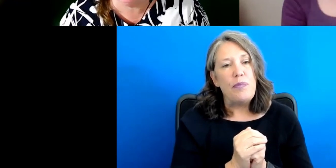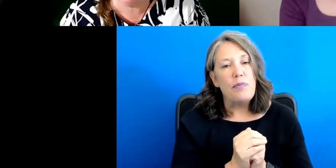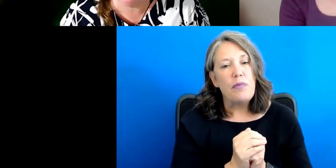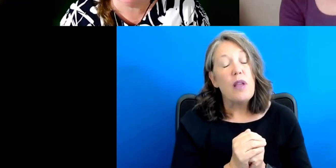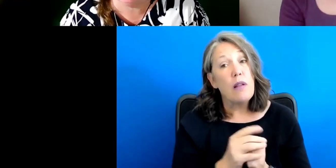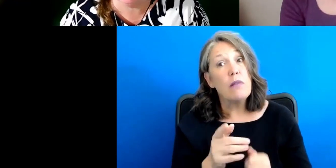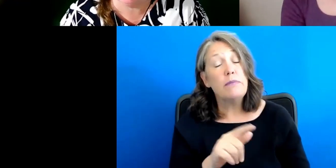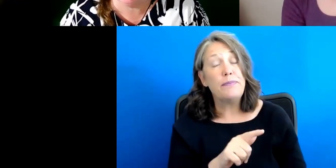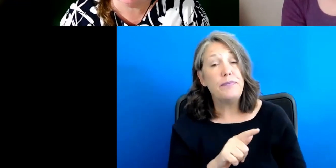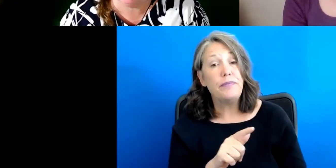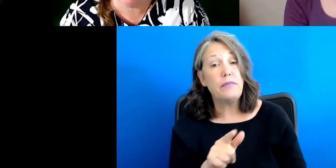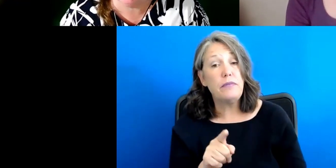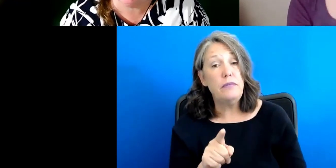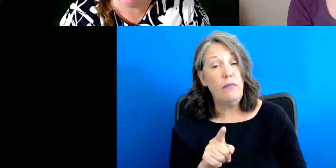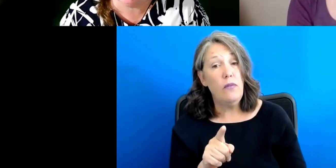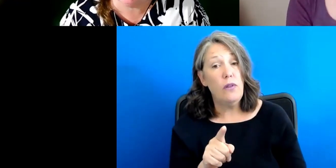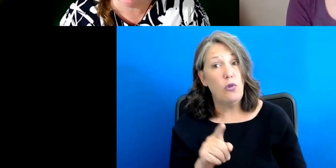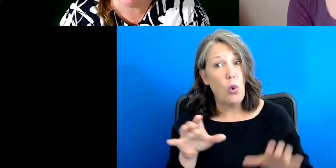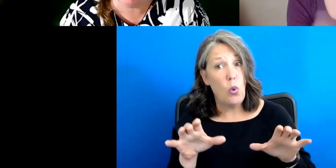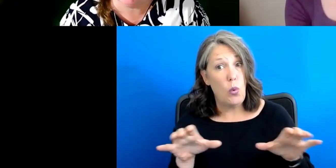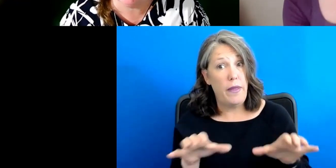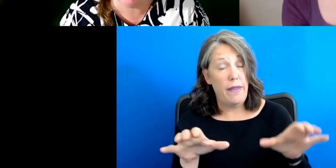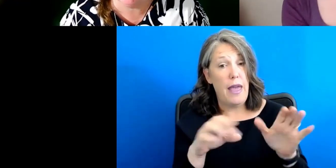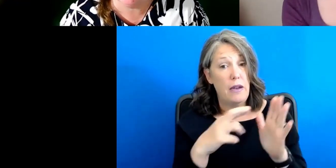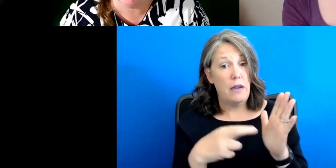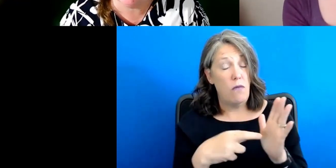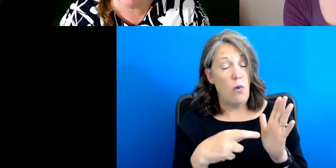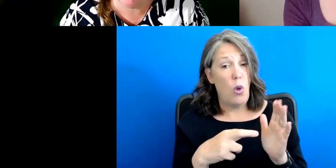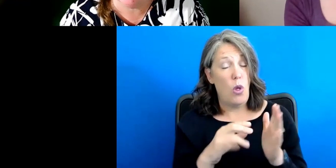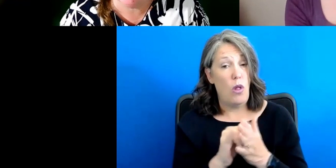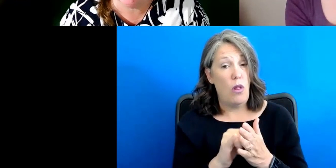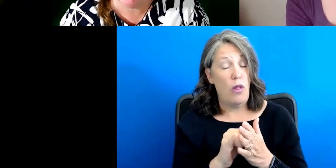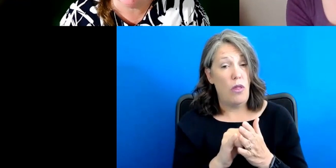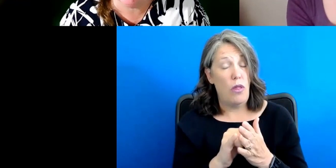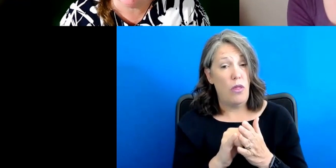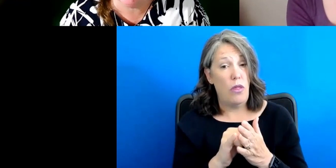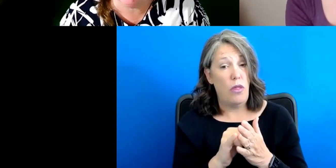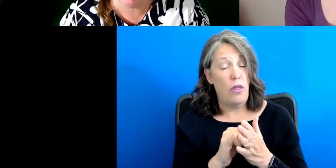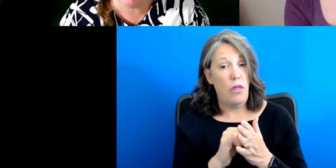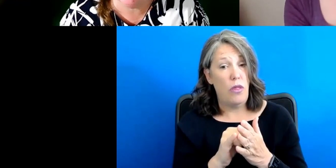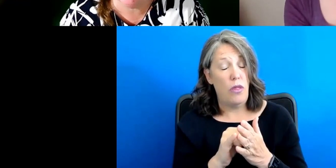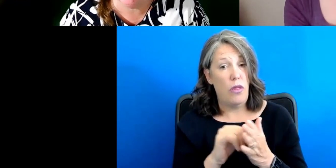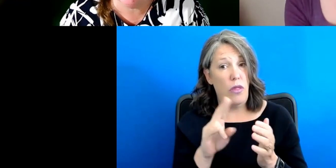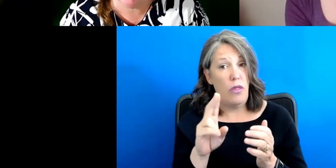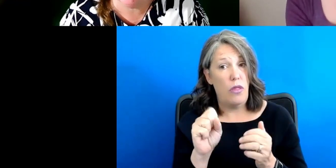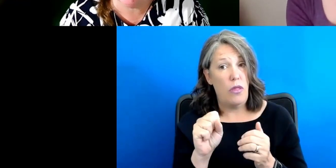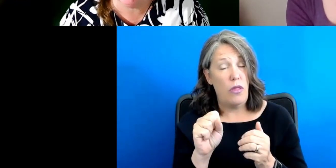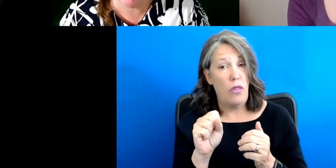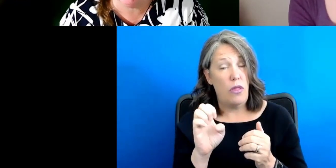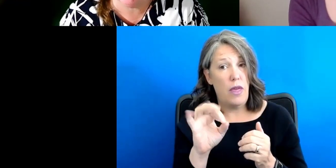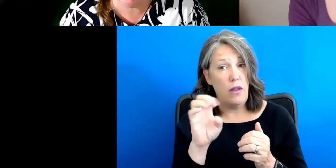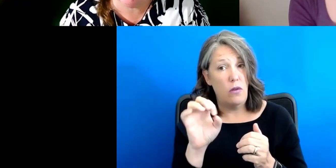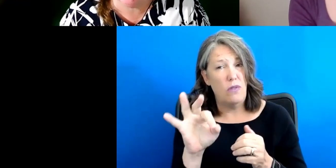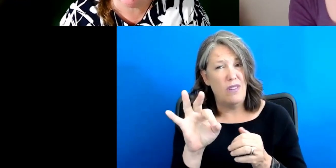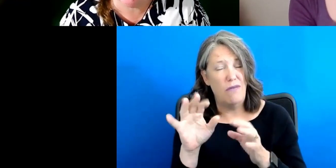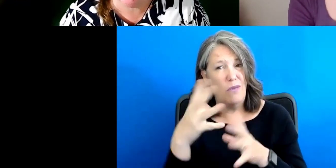so, so the, the active role then, um, that you said played in moving CRPD forward, your